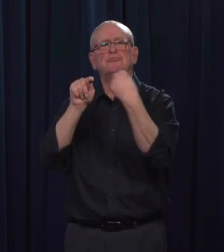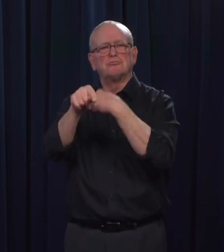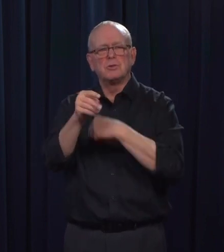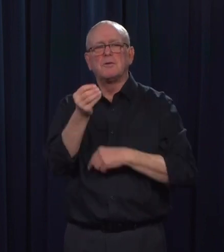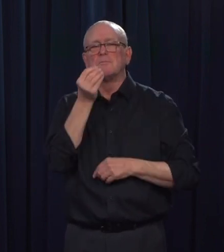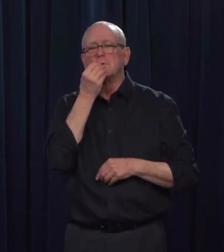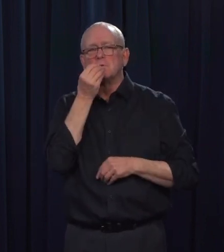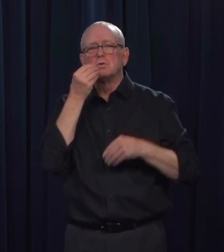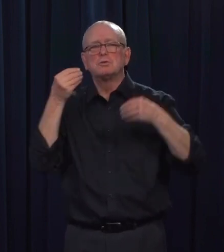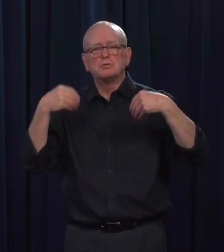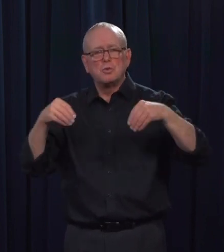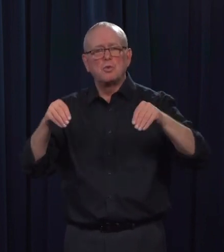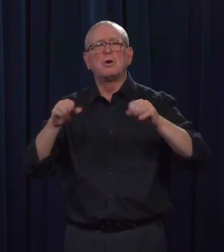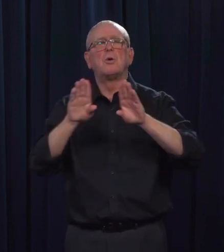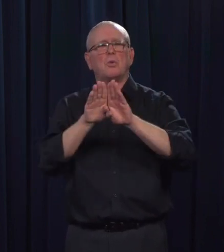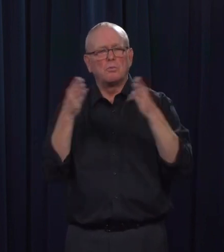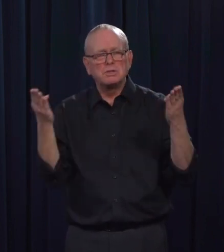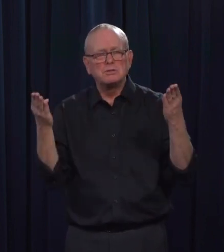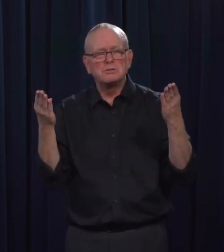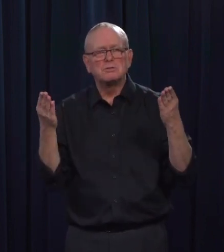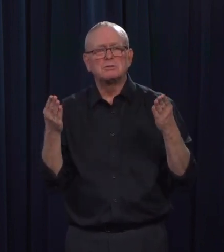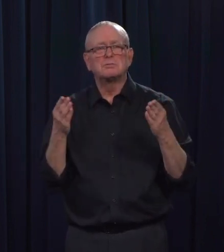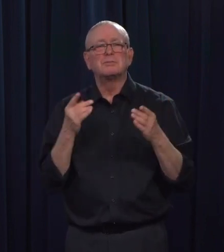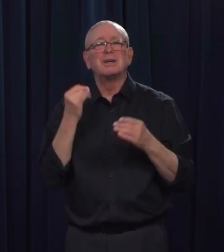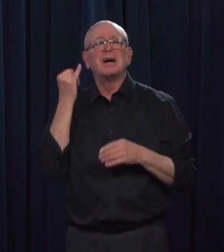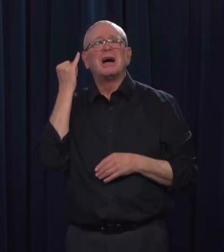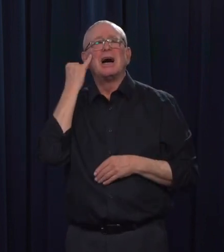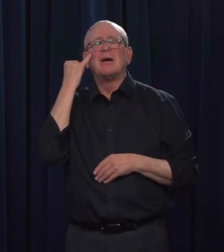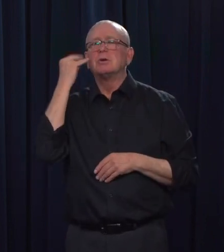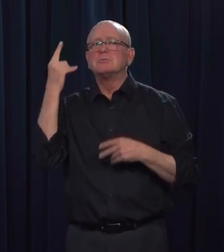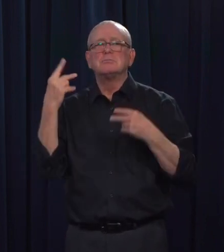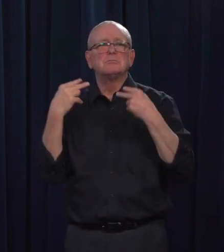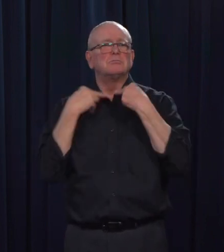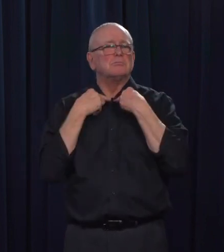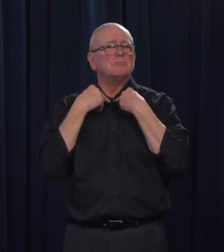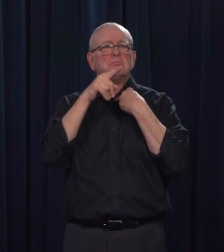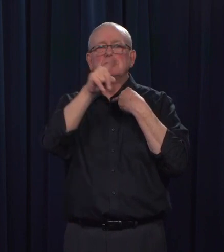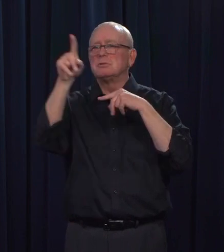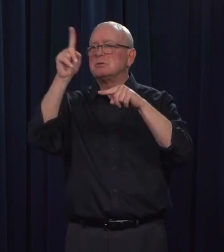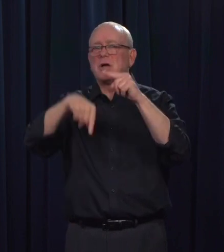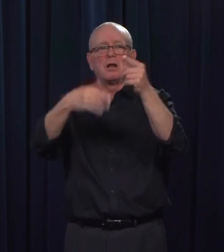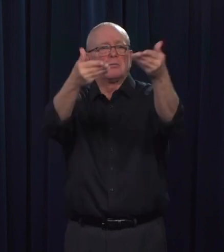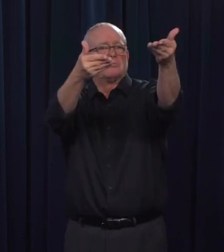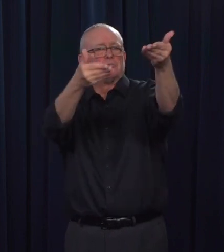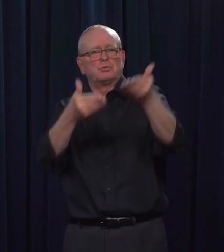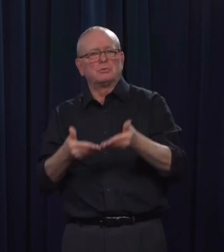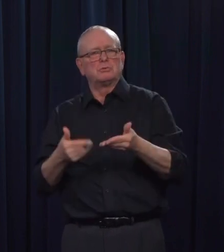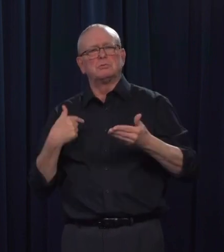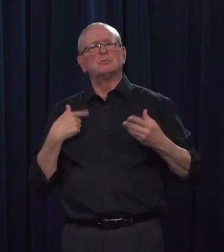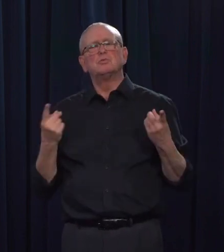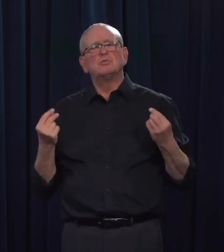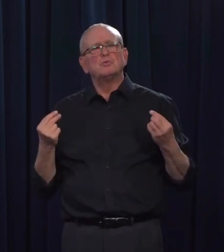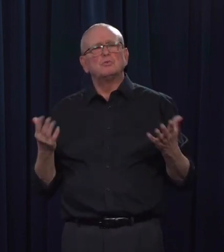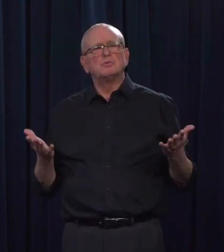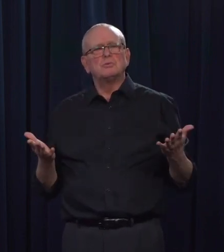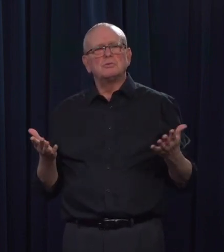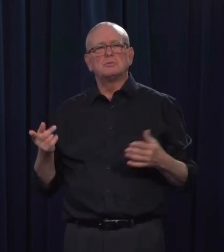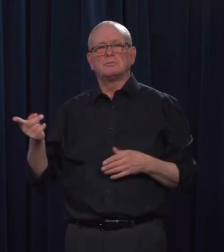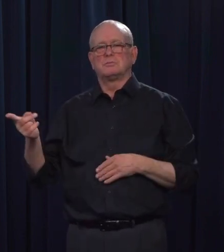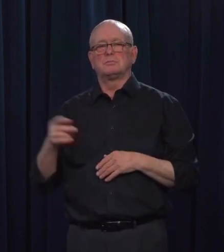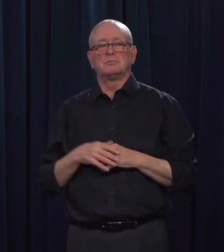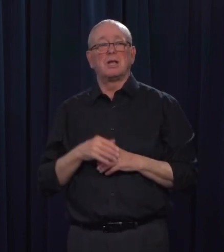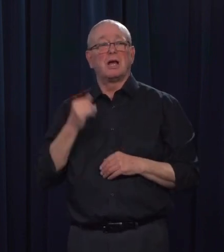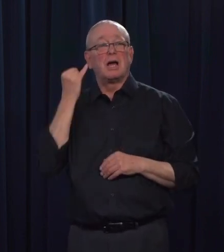the contingency plan to say, well, if the border is closed, well, then we would look at the West Coast and the East Coast to say that where could we